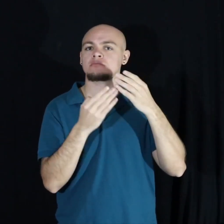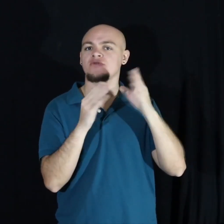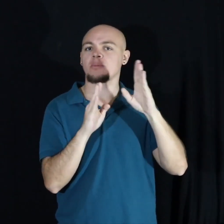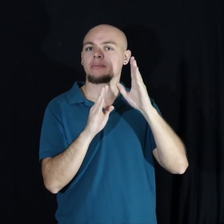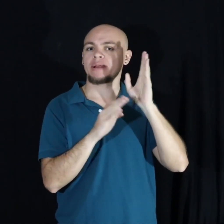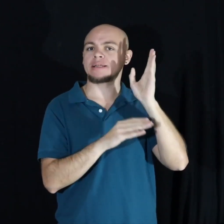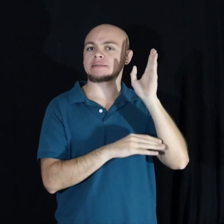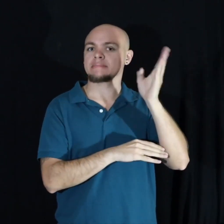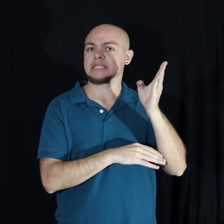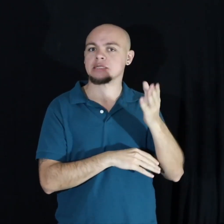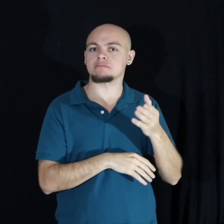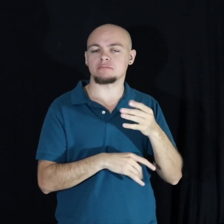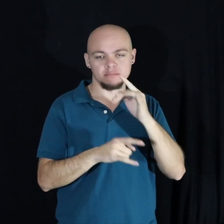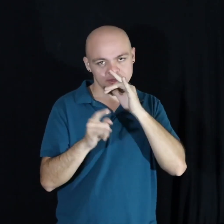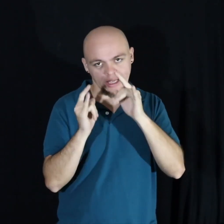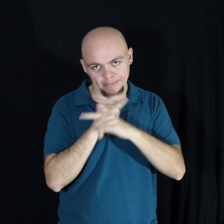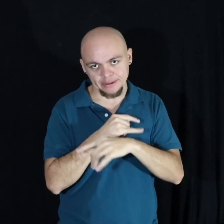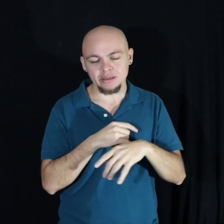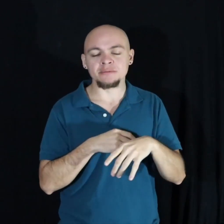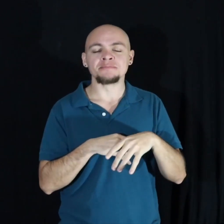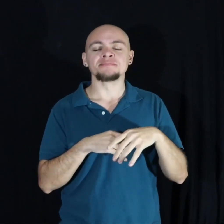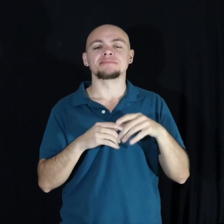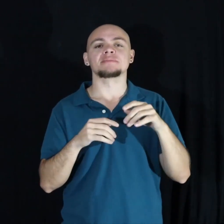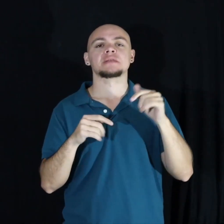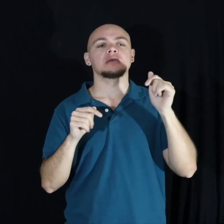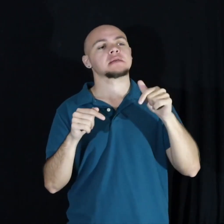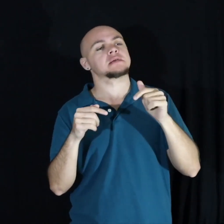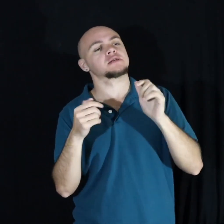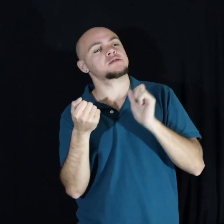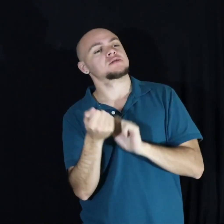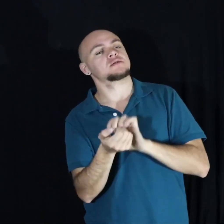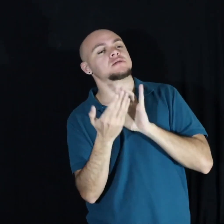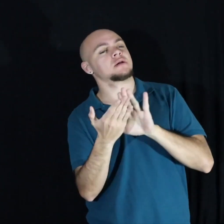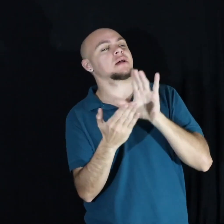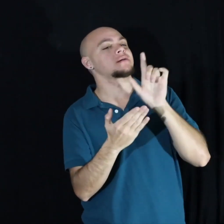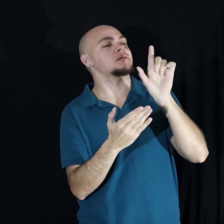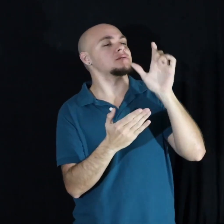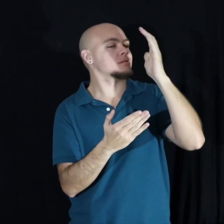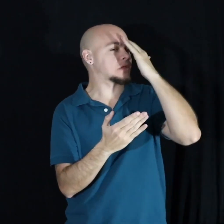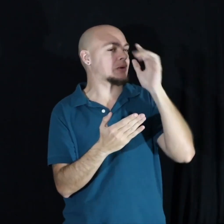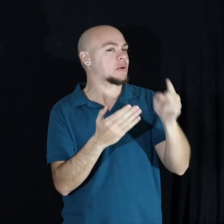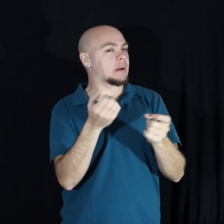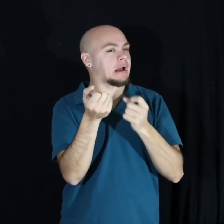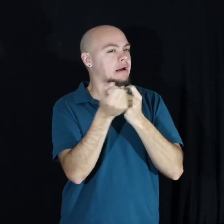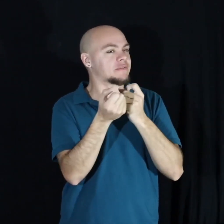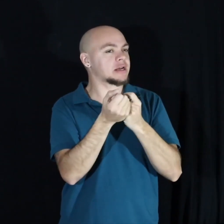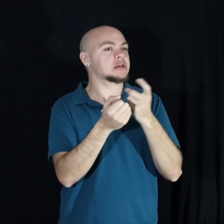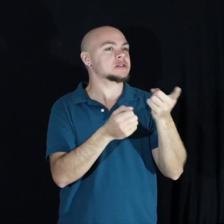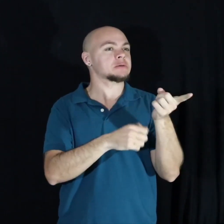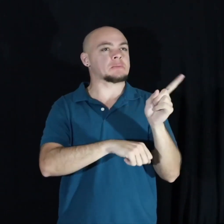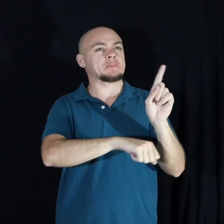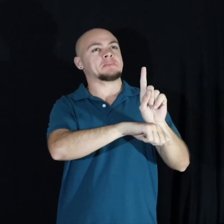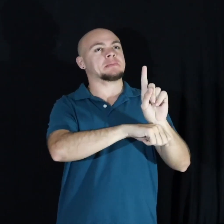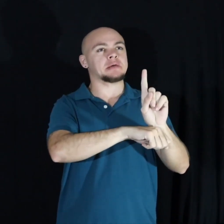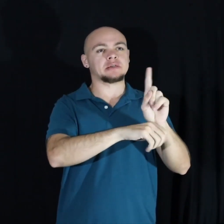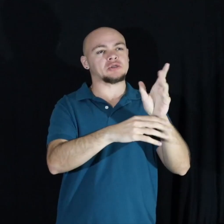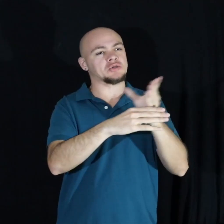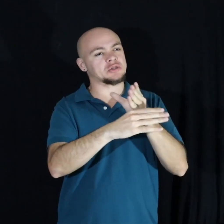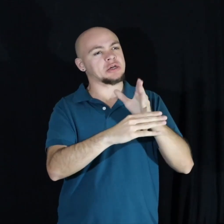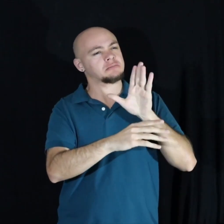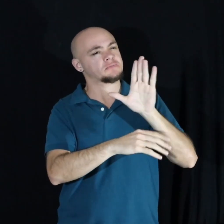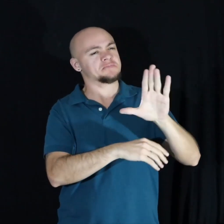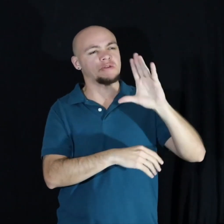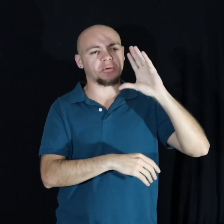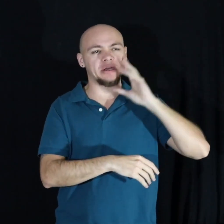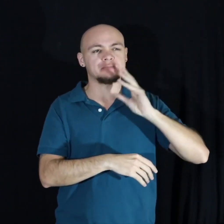I need, I'm facing this challenge. I know you advocated. I know you stood in front of many and shared what you were